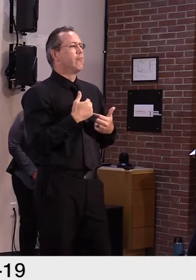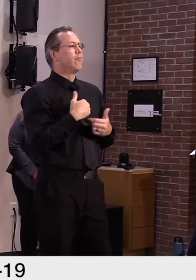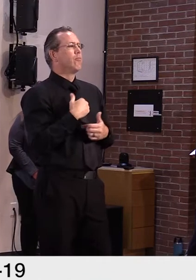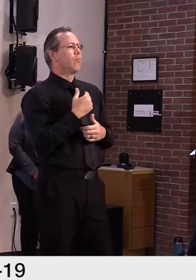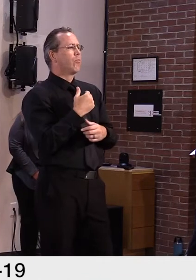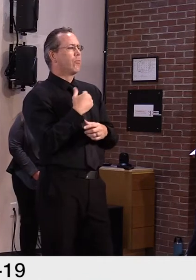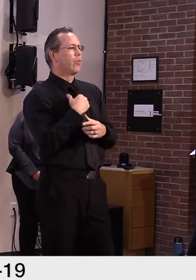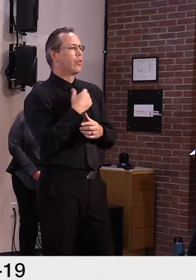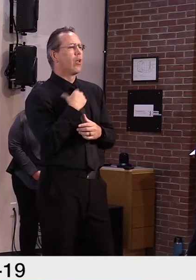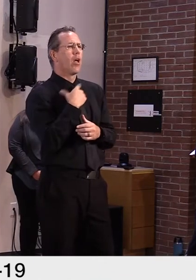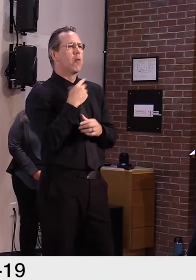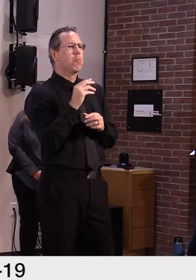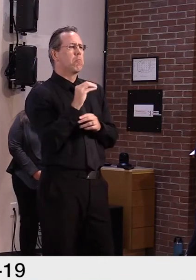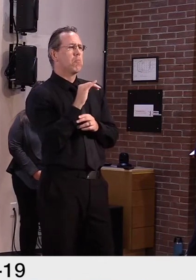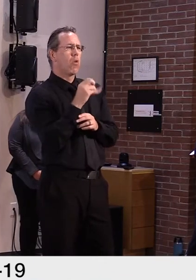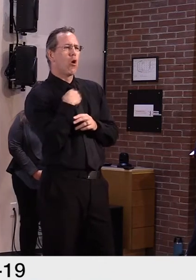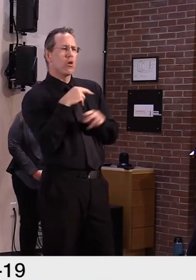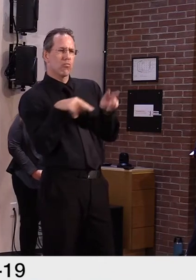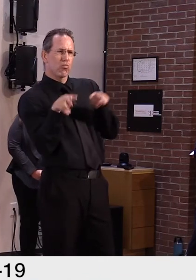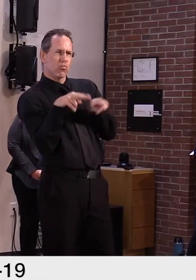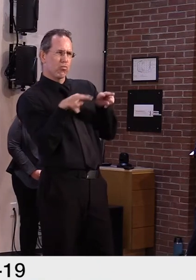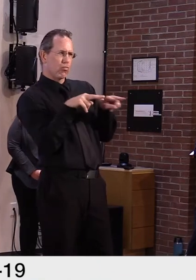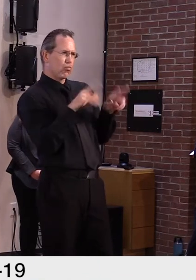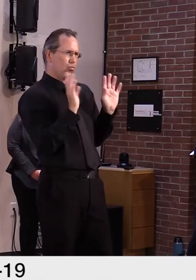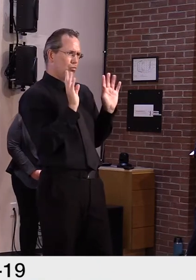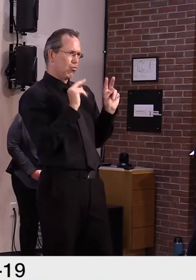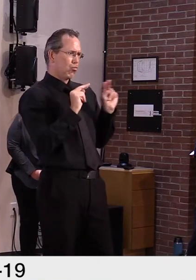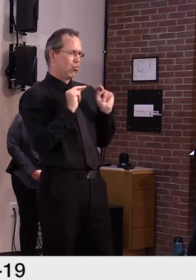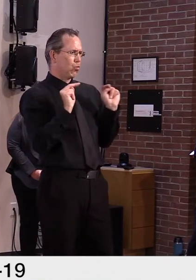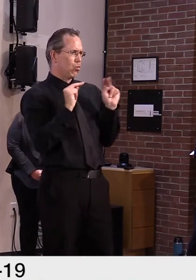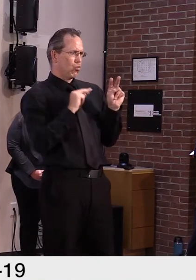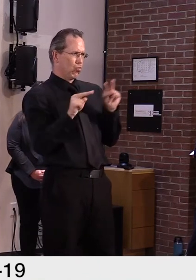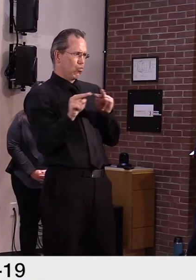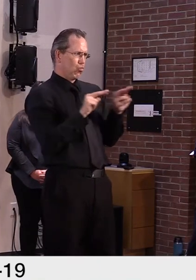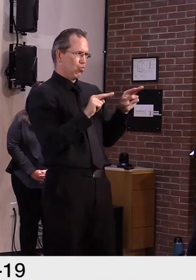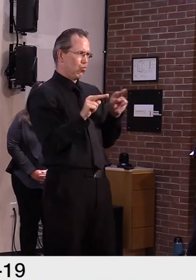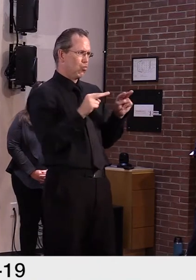Thank you. And Wallace Allen, BT Digger.